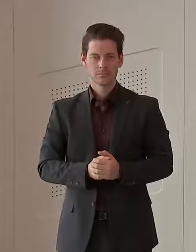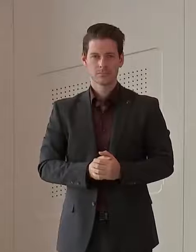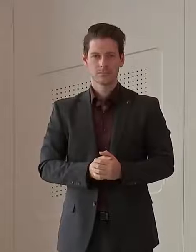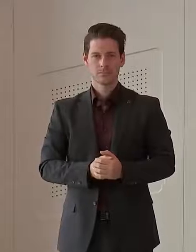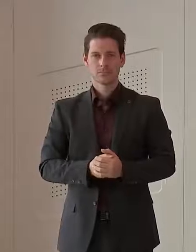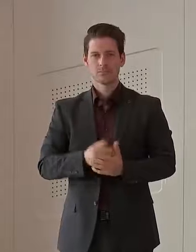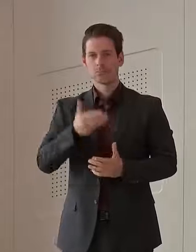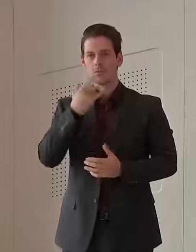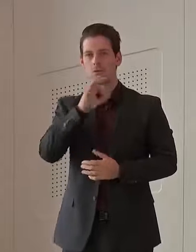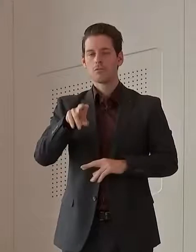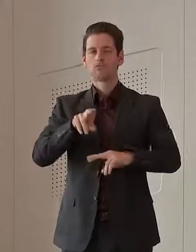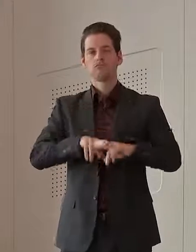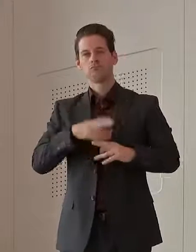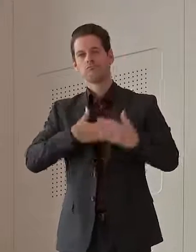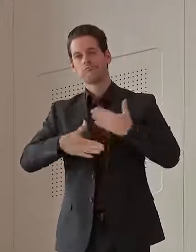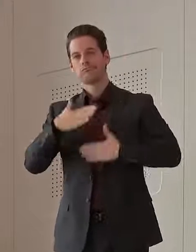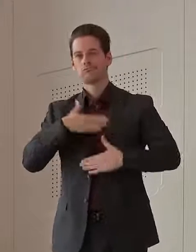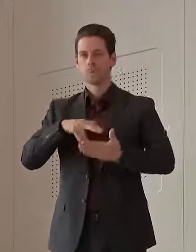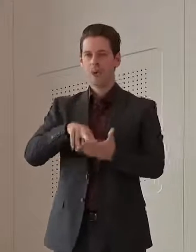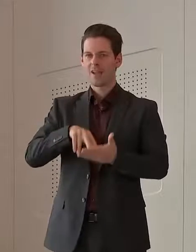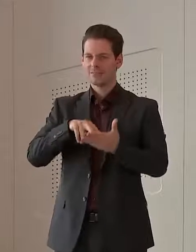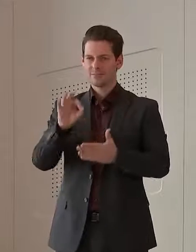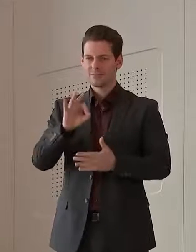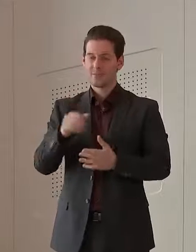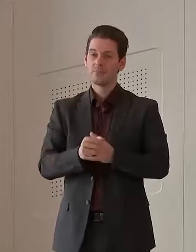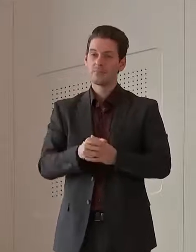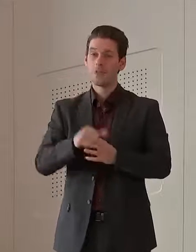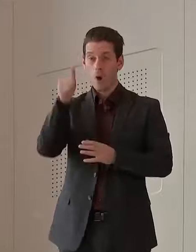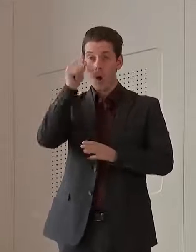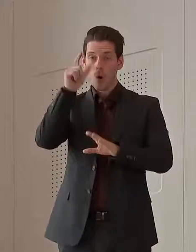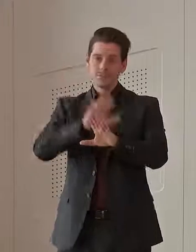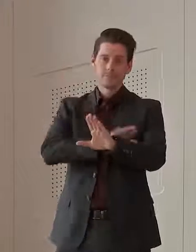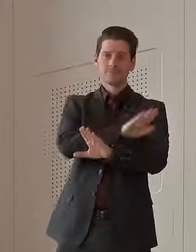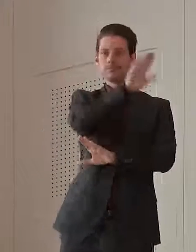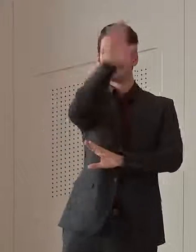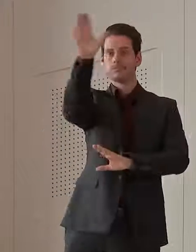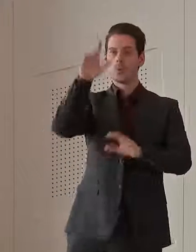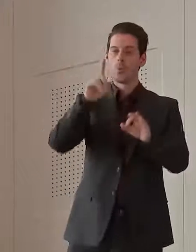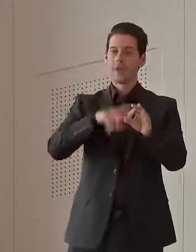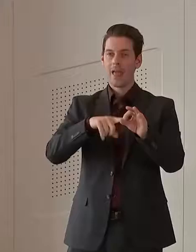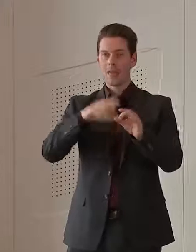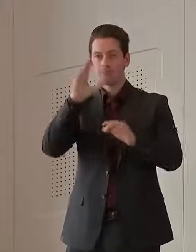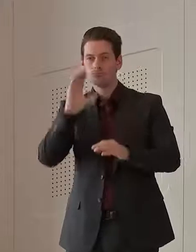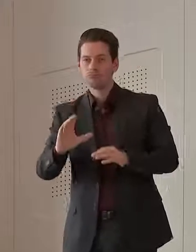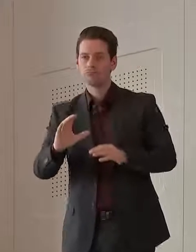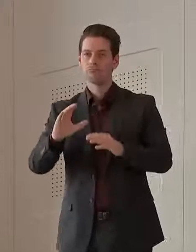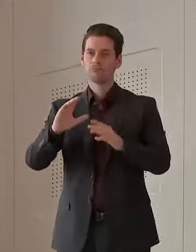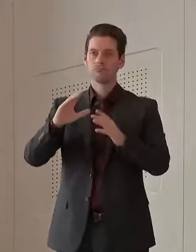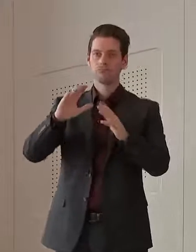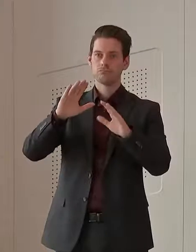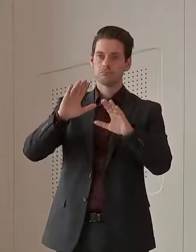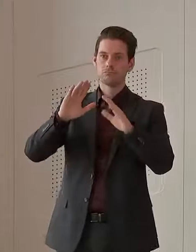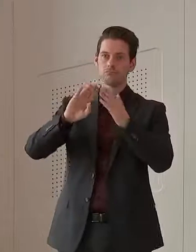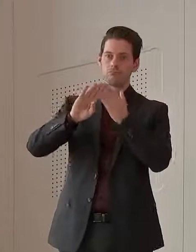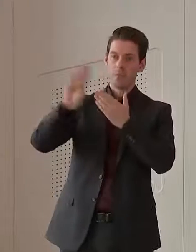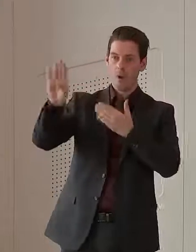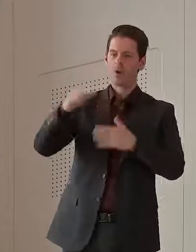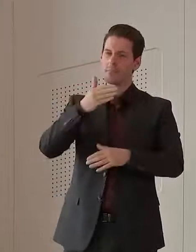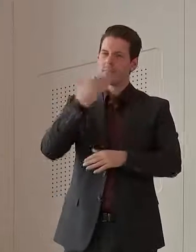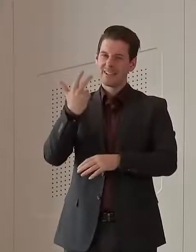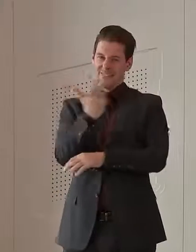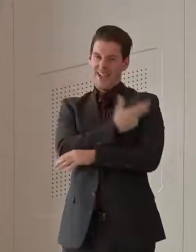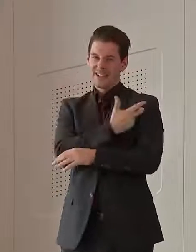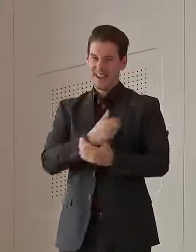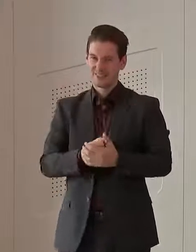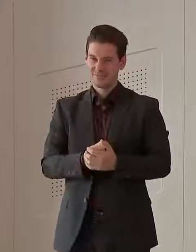wait. Of course, if you're in the regions, if you're elsewhere around Queensland, come forward and get vaccinated. Because as you've just heard about